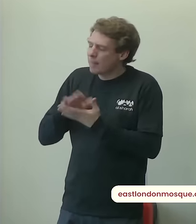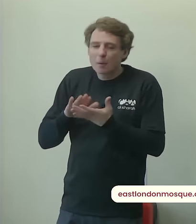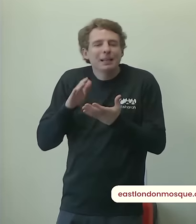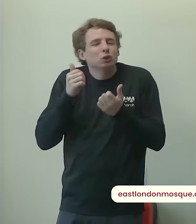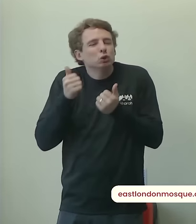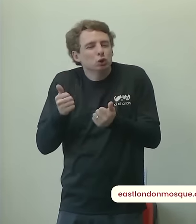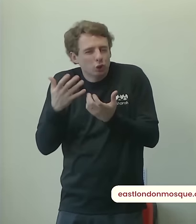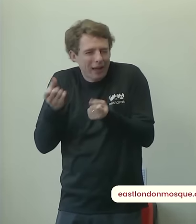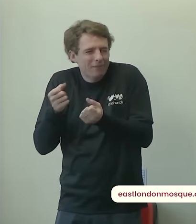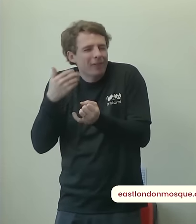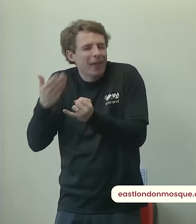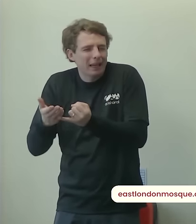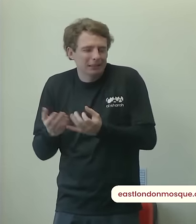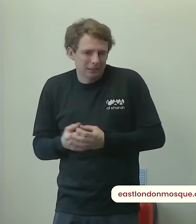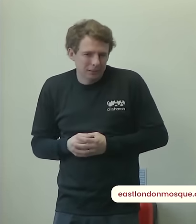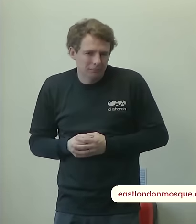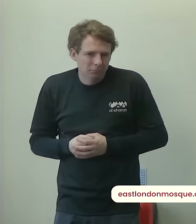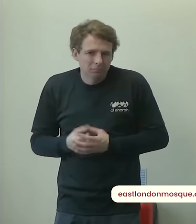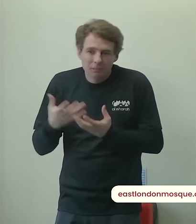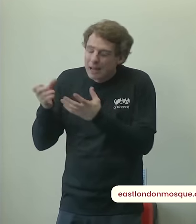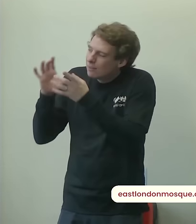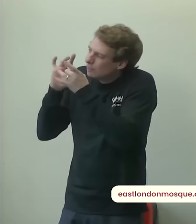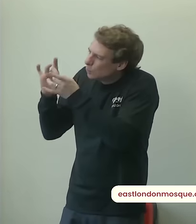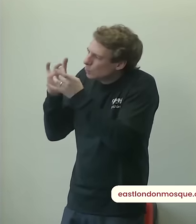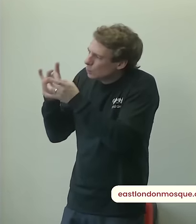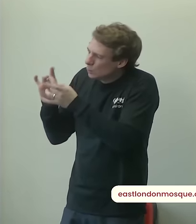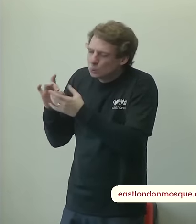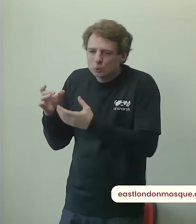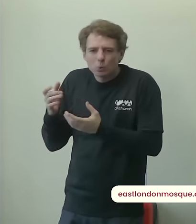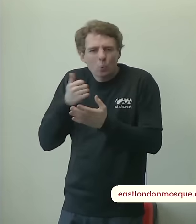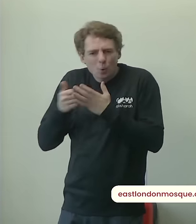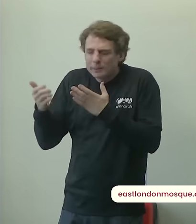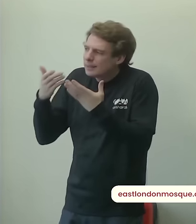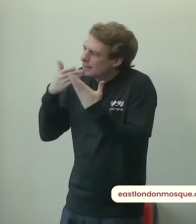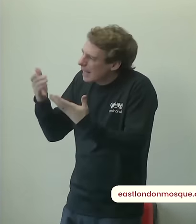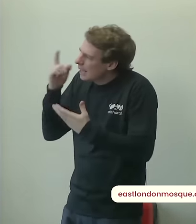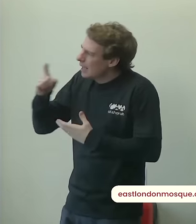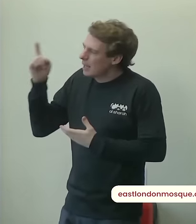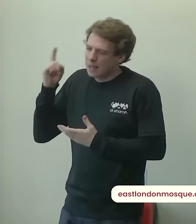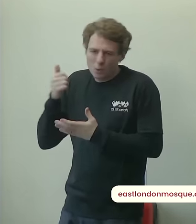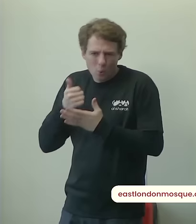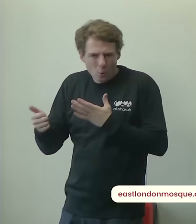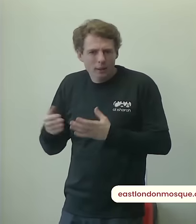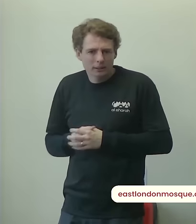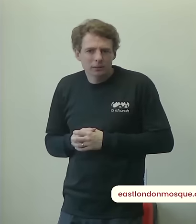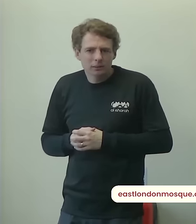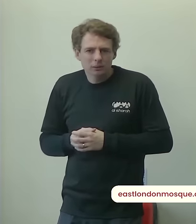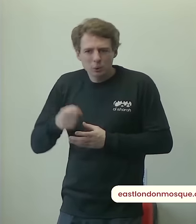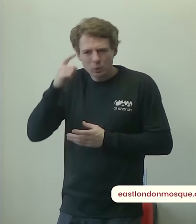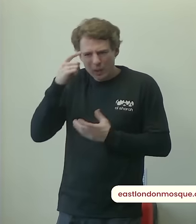with allah more you you make what is known as shukr you thank allah there is gratitude i got so much mashallah my business